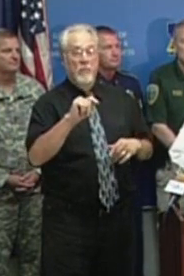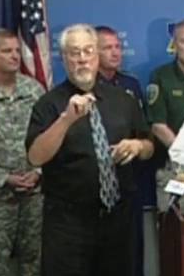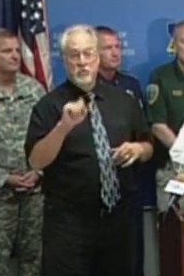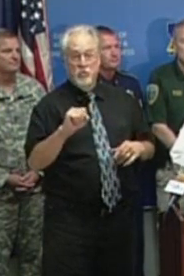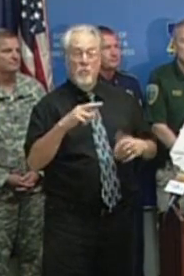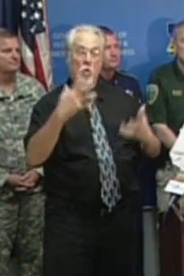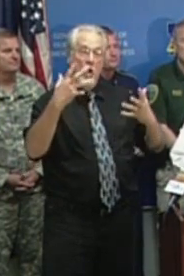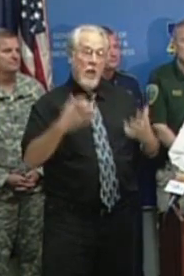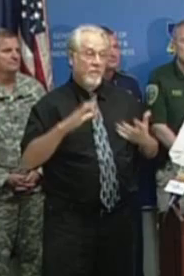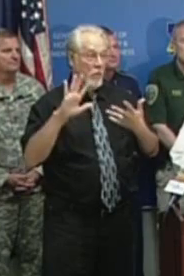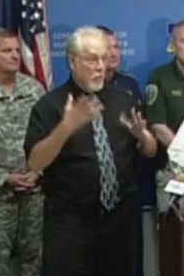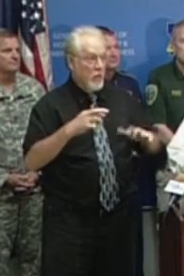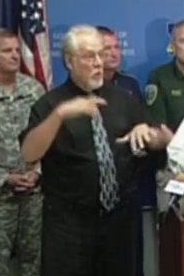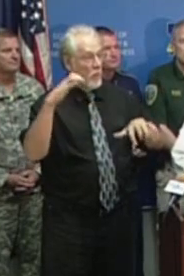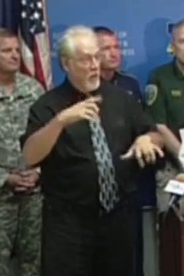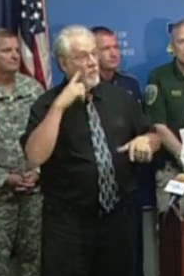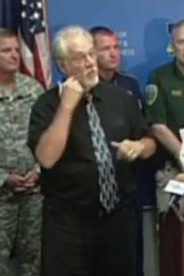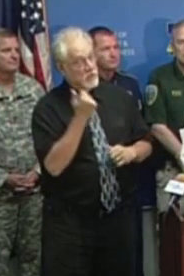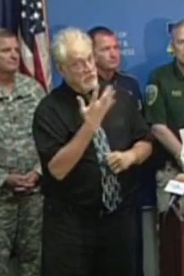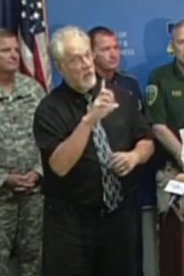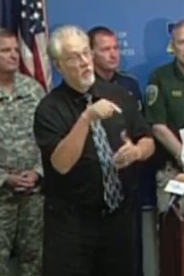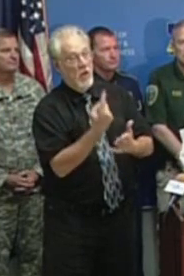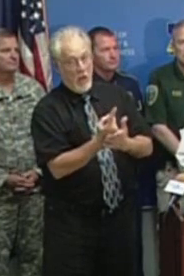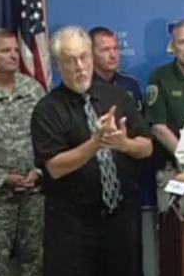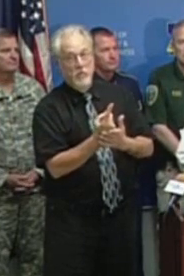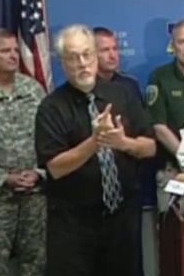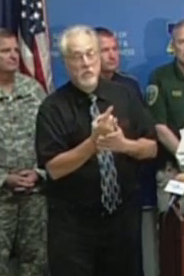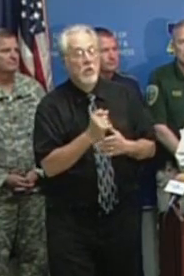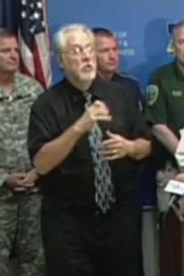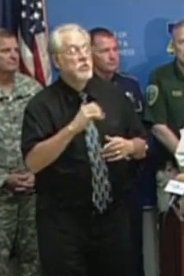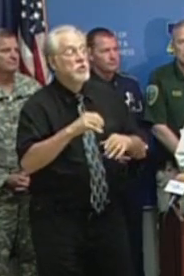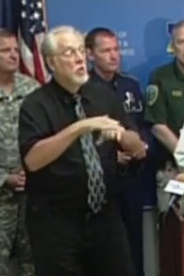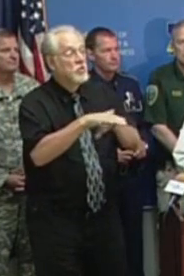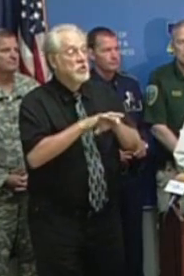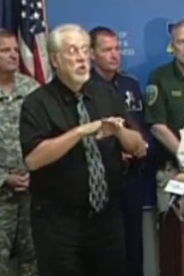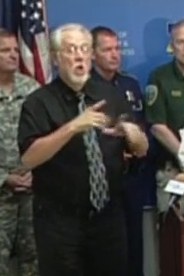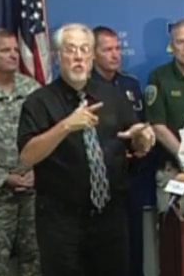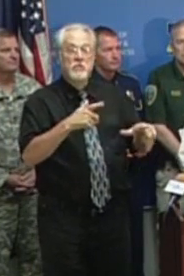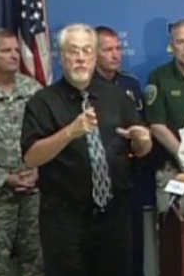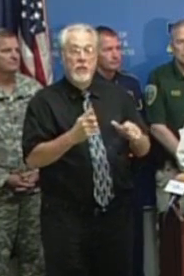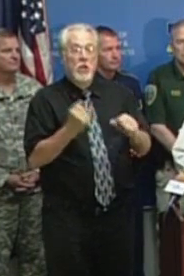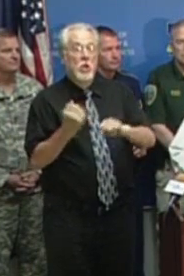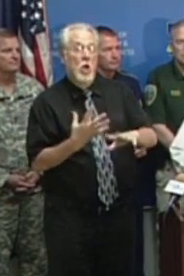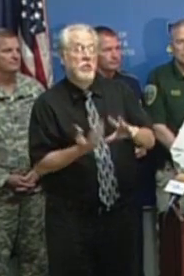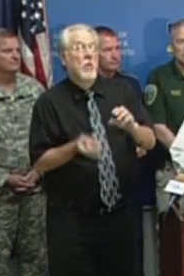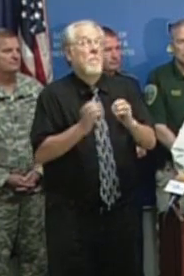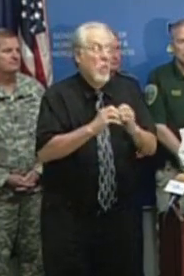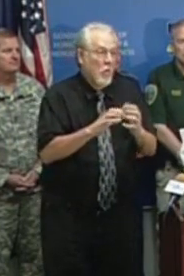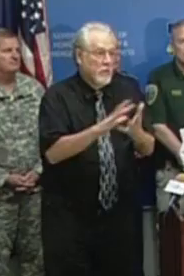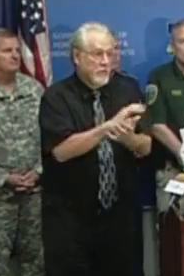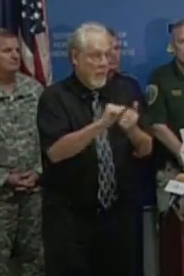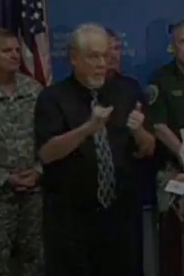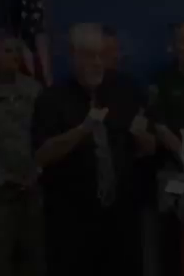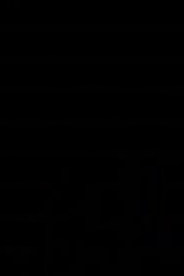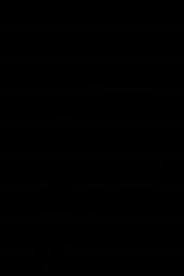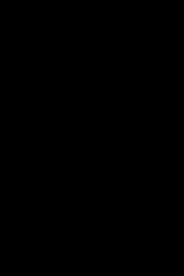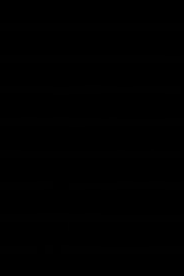heavier winds or heavy rainfall for several, several hours at a time. So the slow speed could actually cause more damage as those forces accumulate.